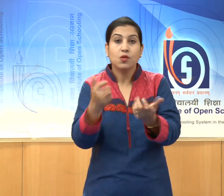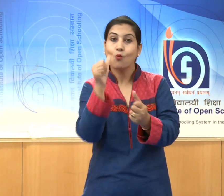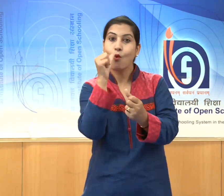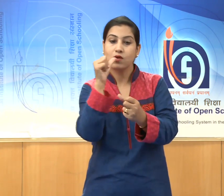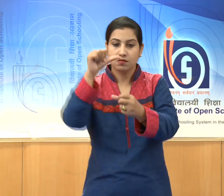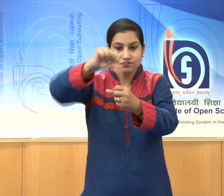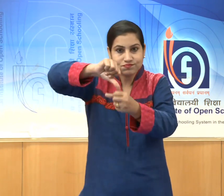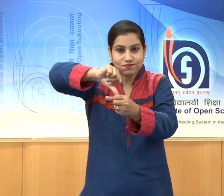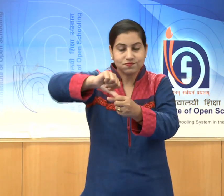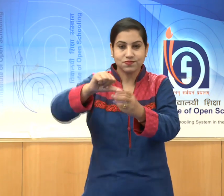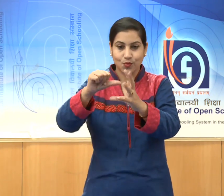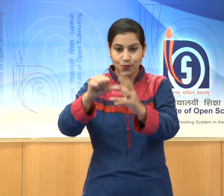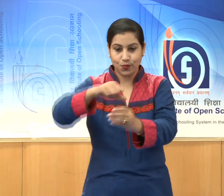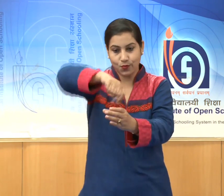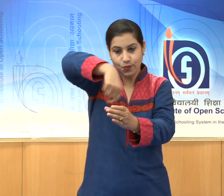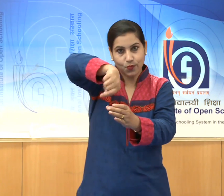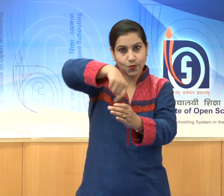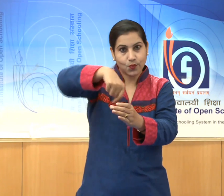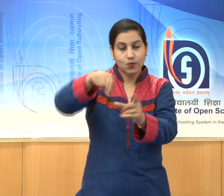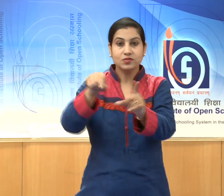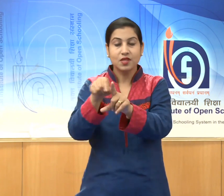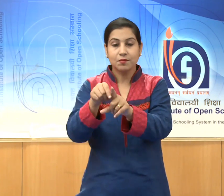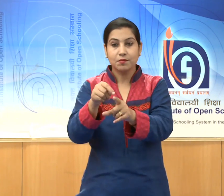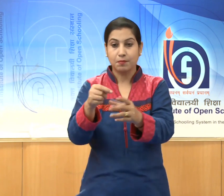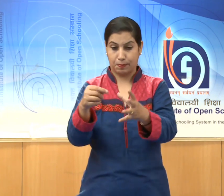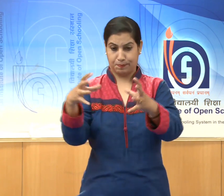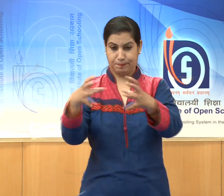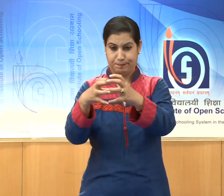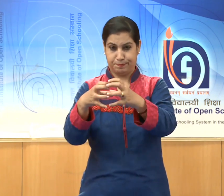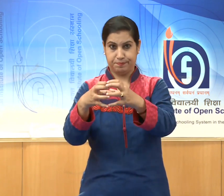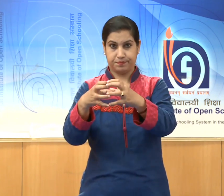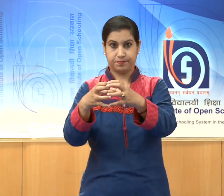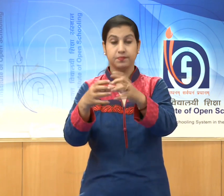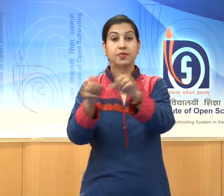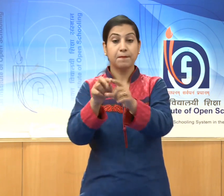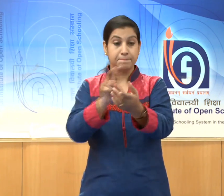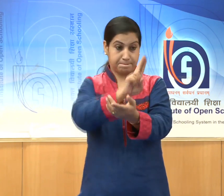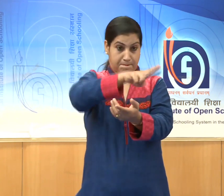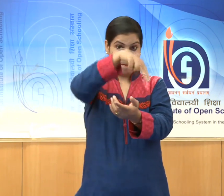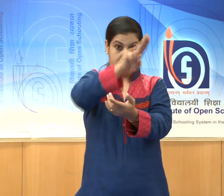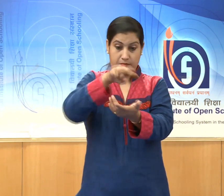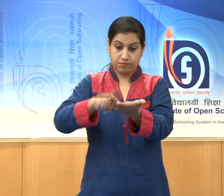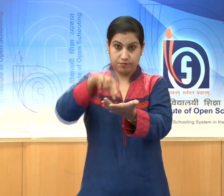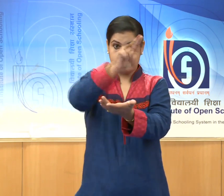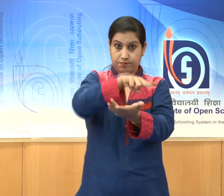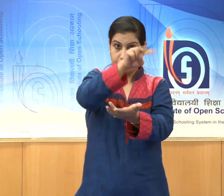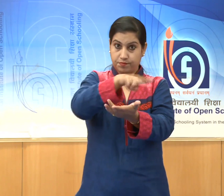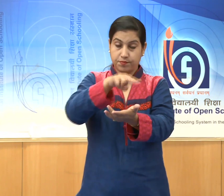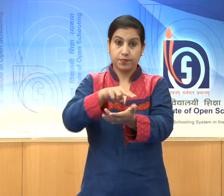-soluble binders and painted on either